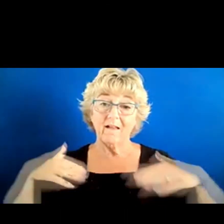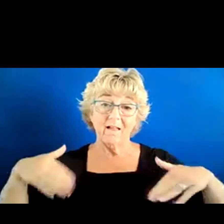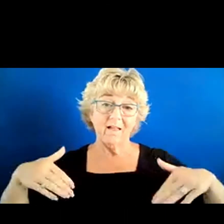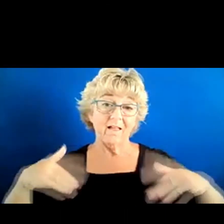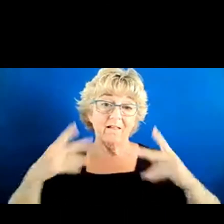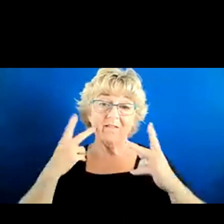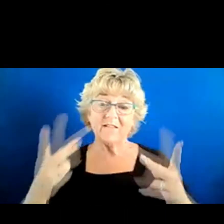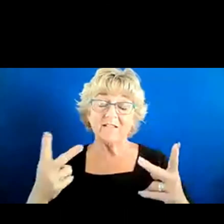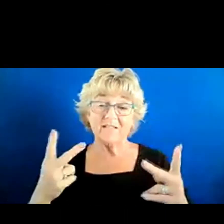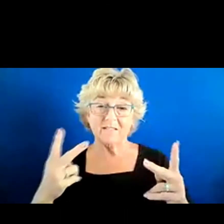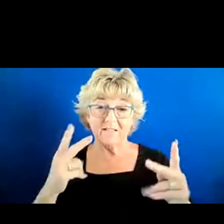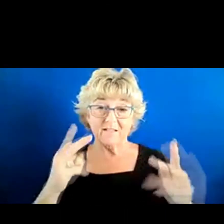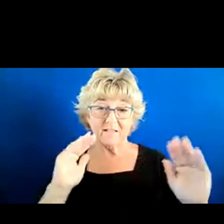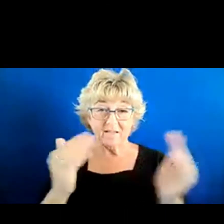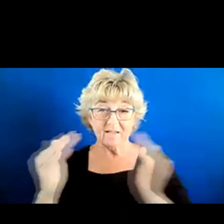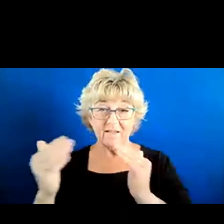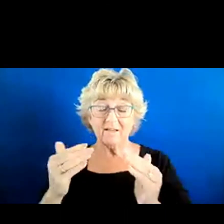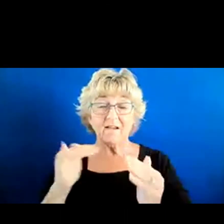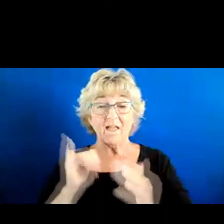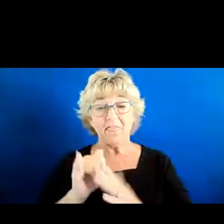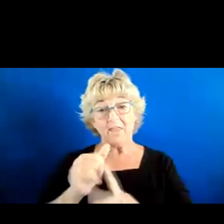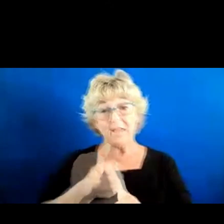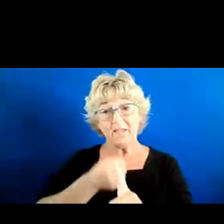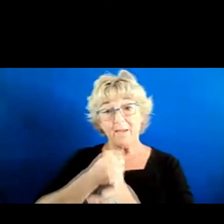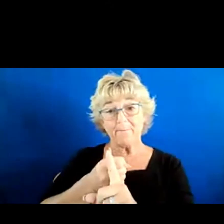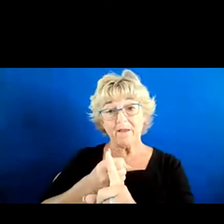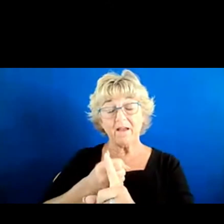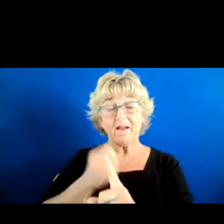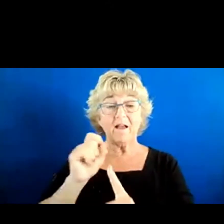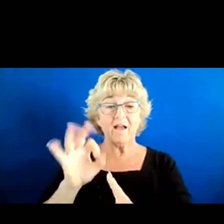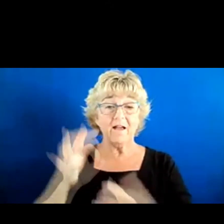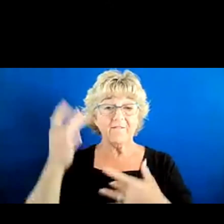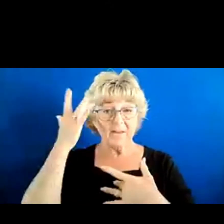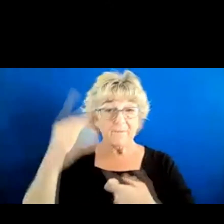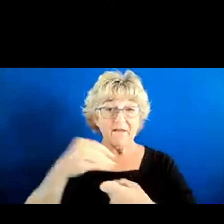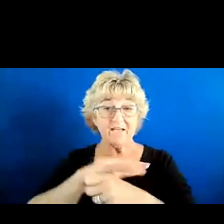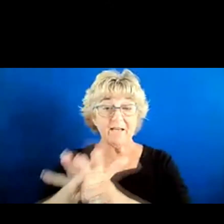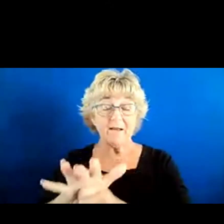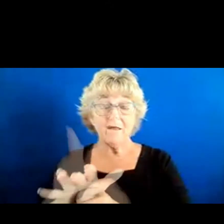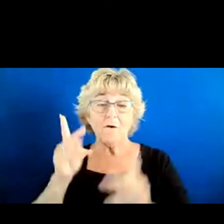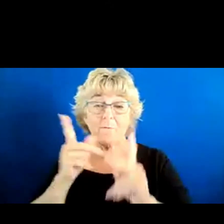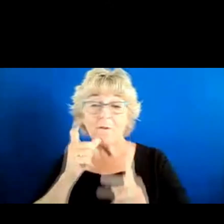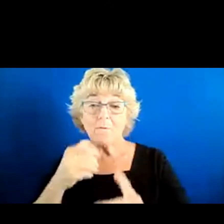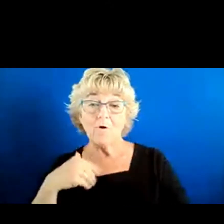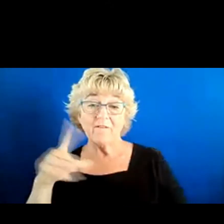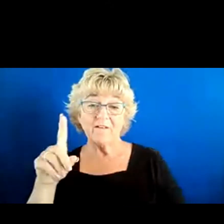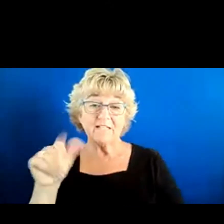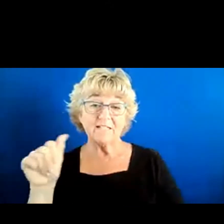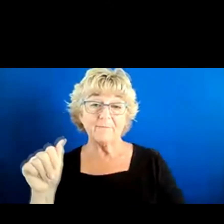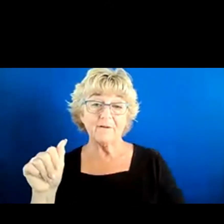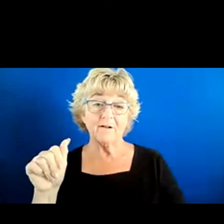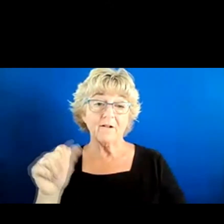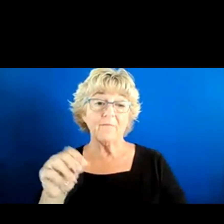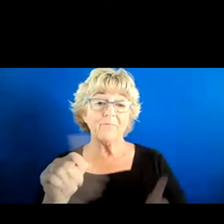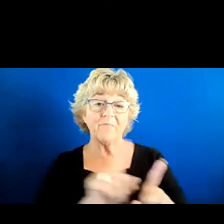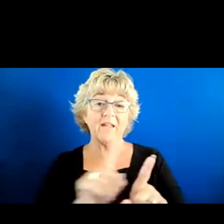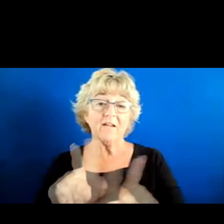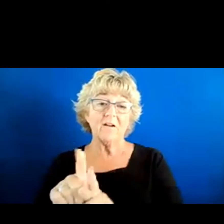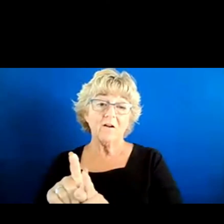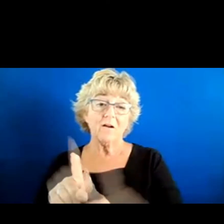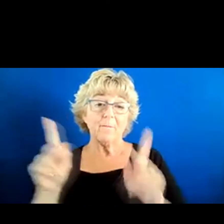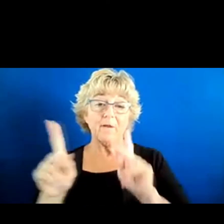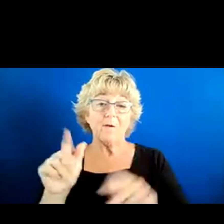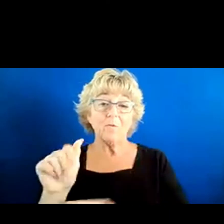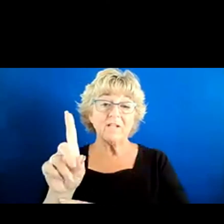analysis of the impact of the pandemic on state employment for people with disabilities and also kind of people with